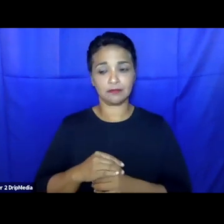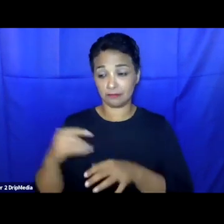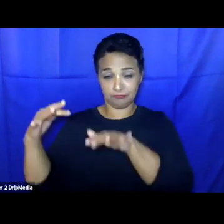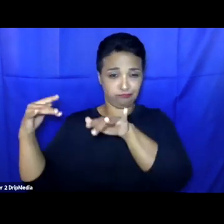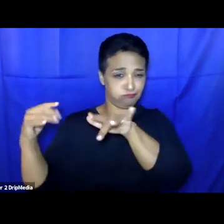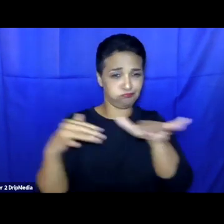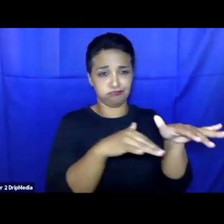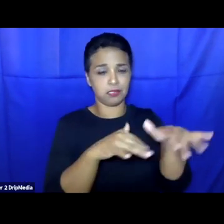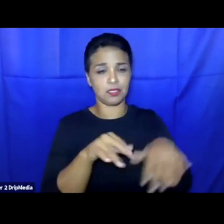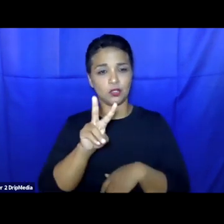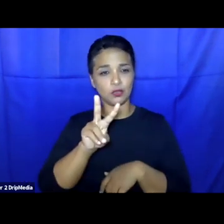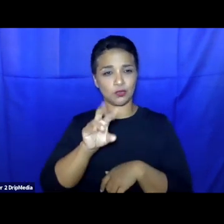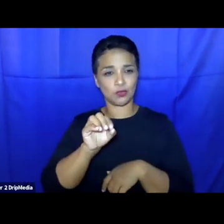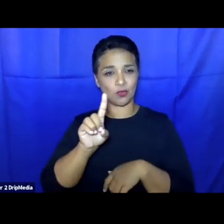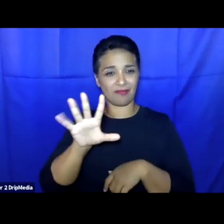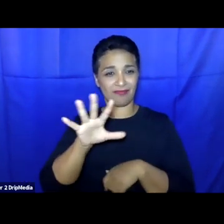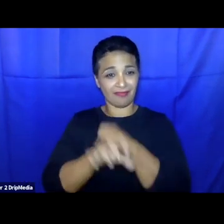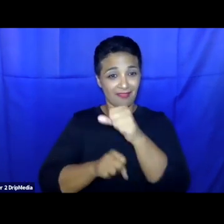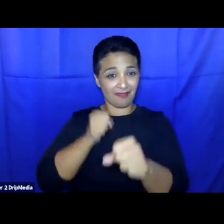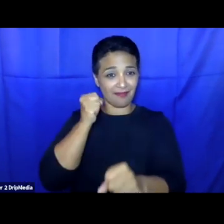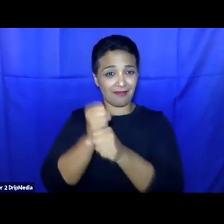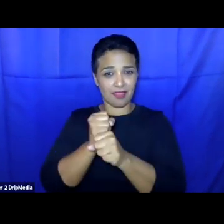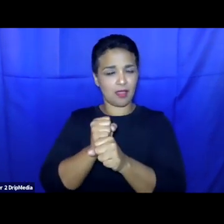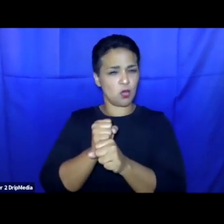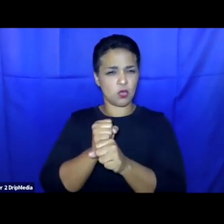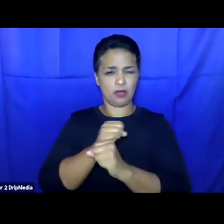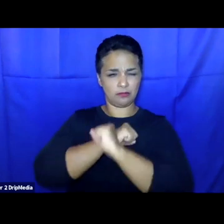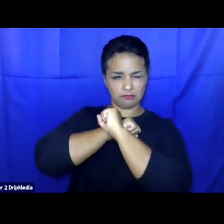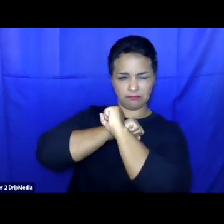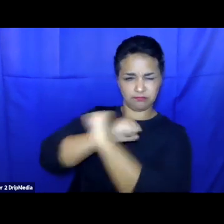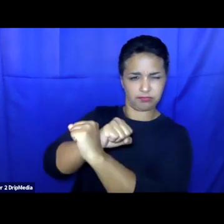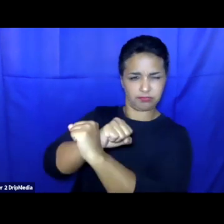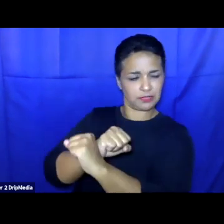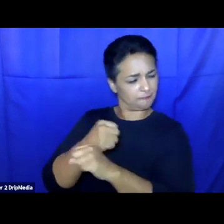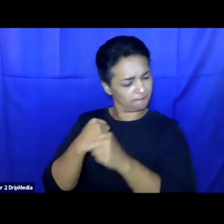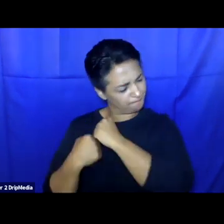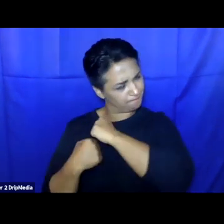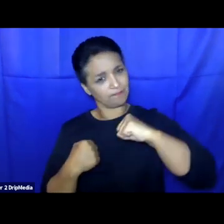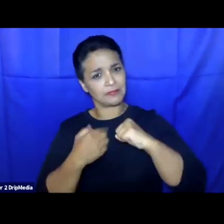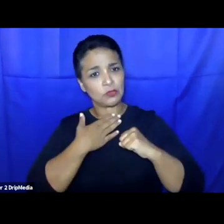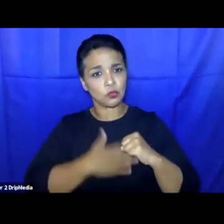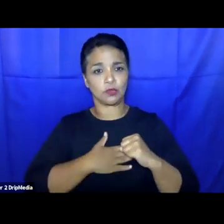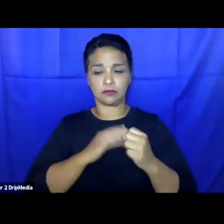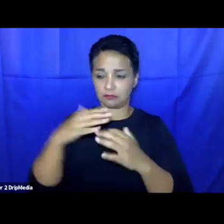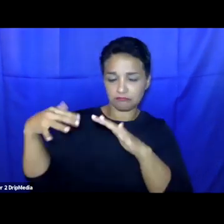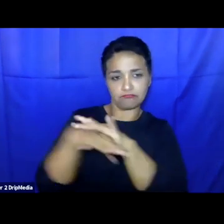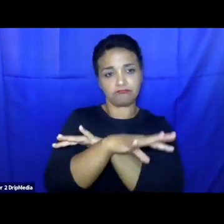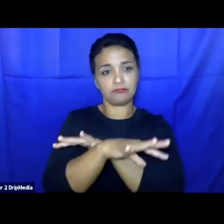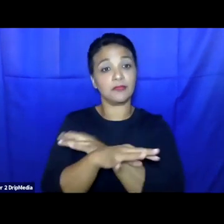2015, were deeply resistant to their obligations for relocation, that by adding a kind of